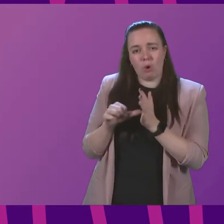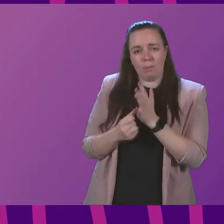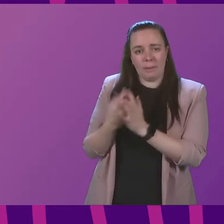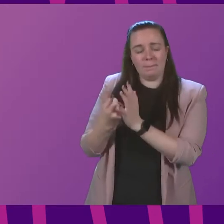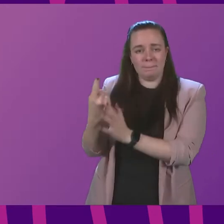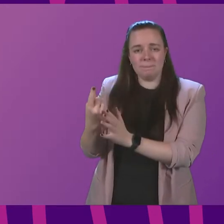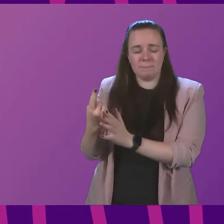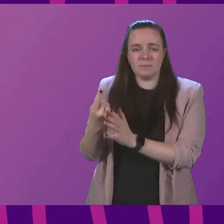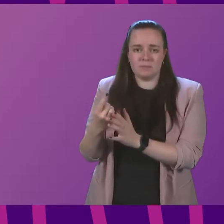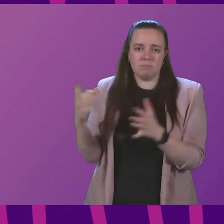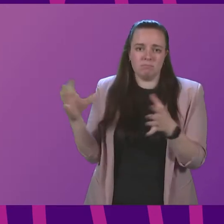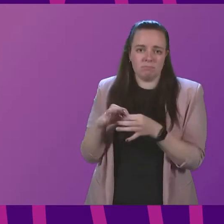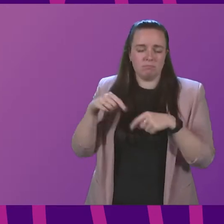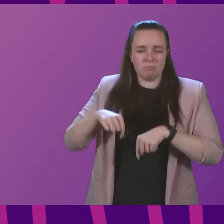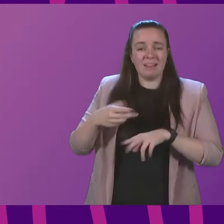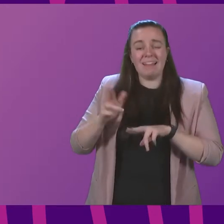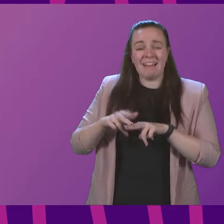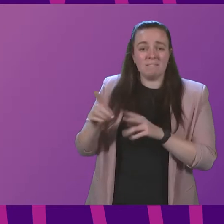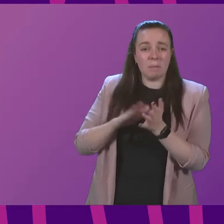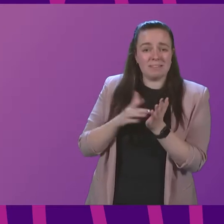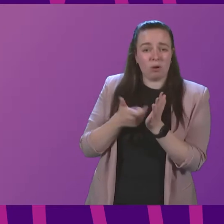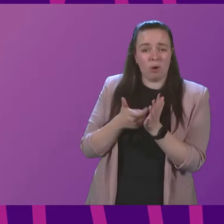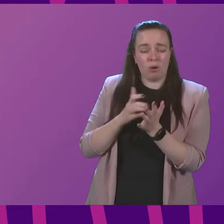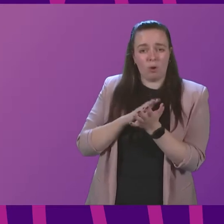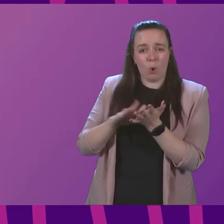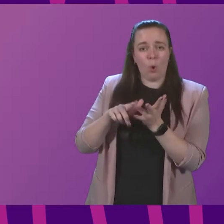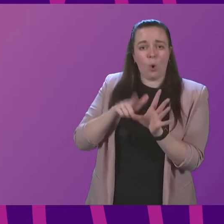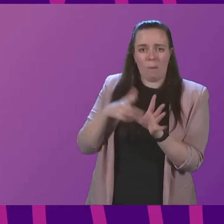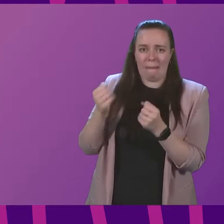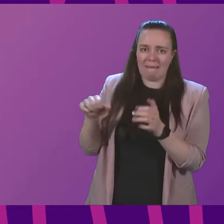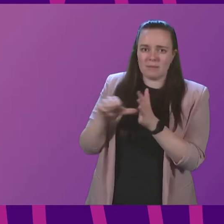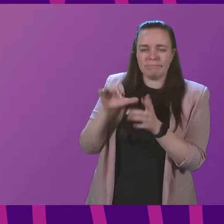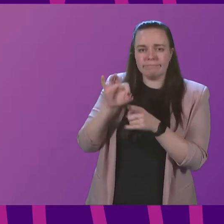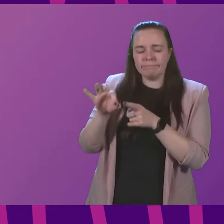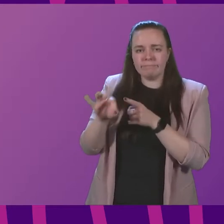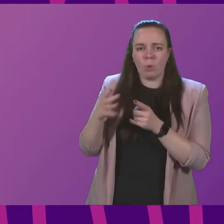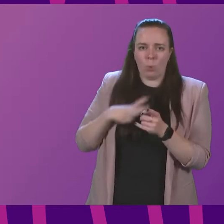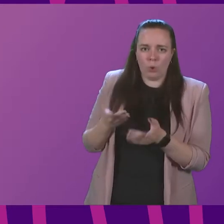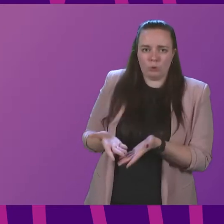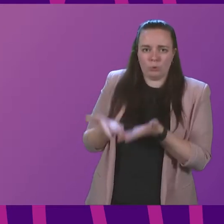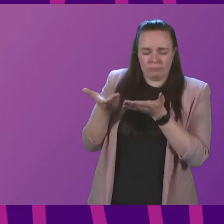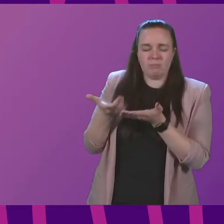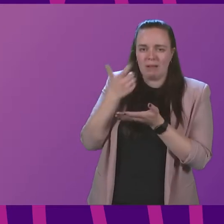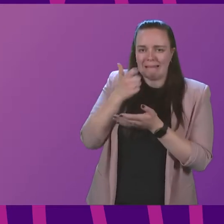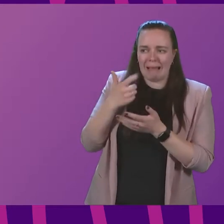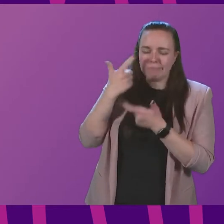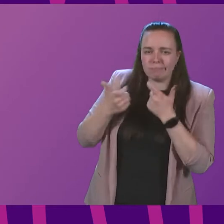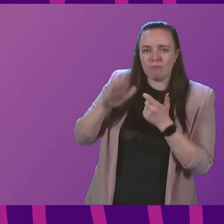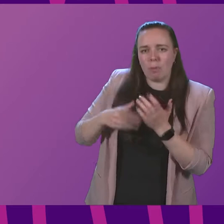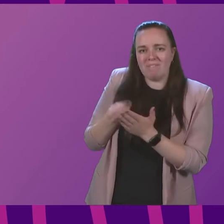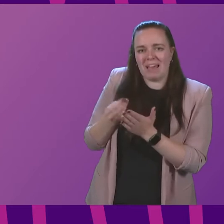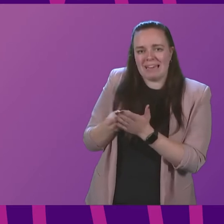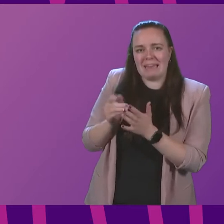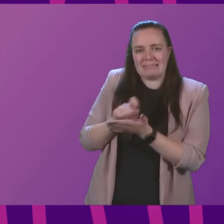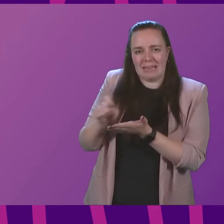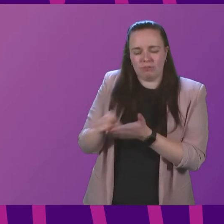relevant and if Mr Hoy has any particular issues to raise with the government in that respect that they can be looked at by the finance secretary thank you and finally